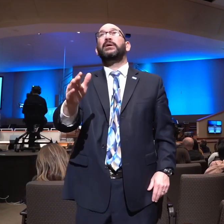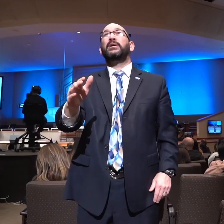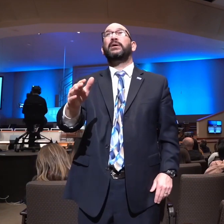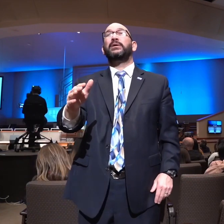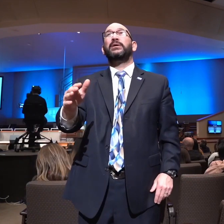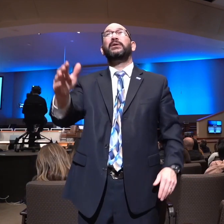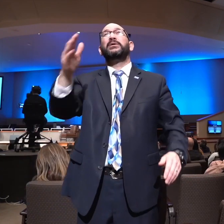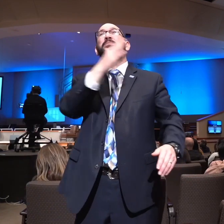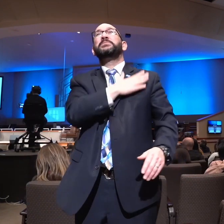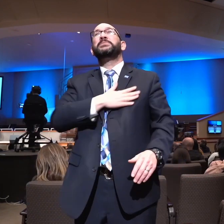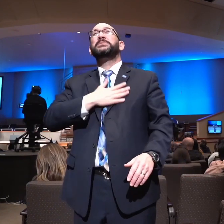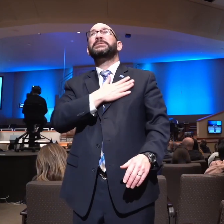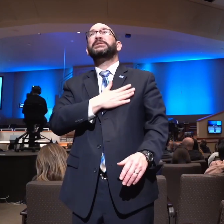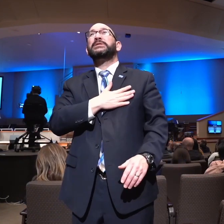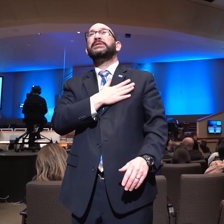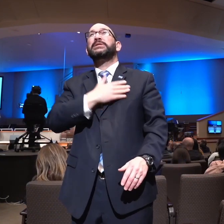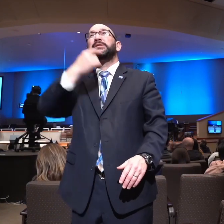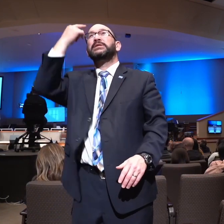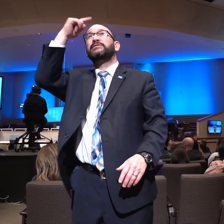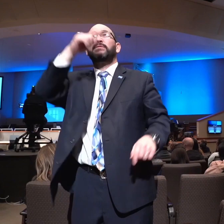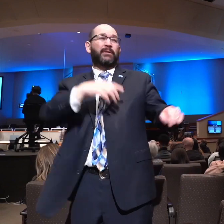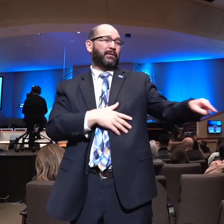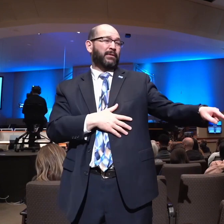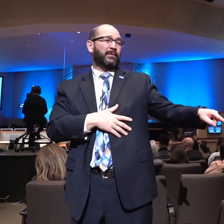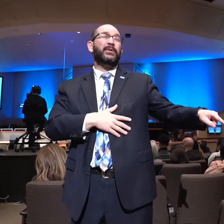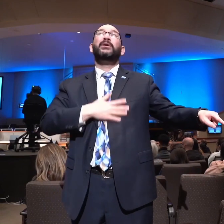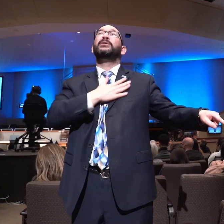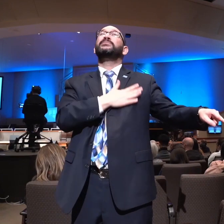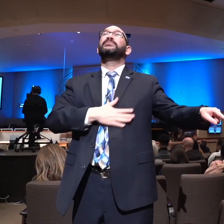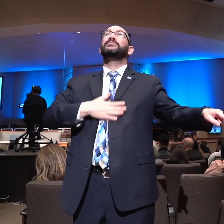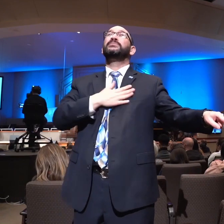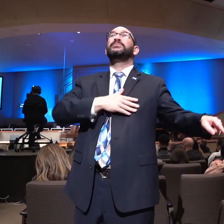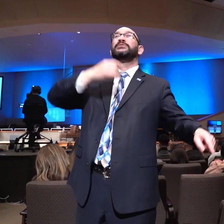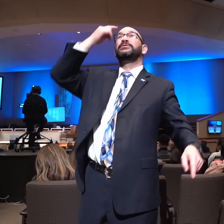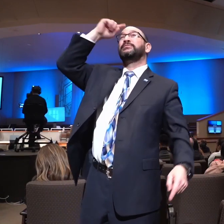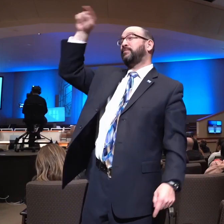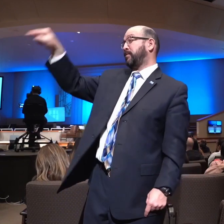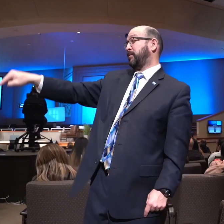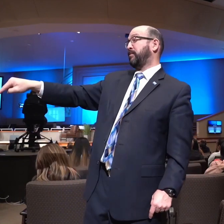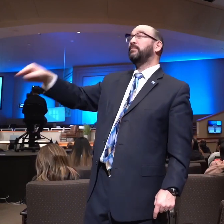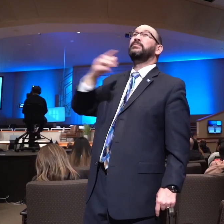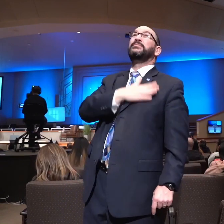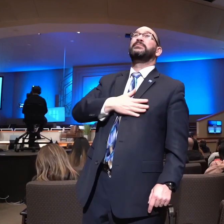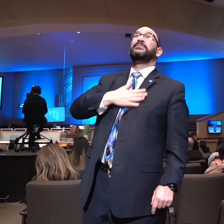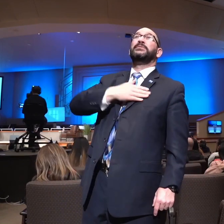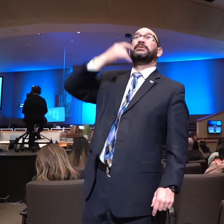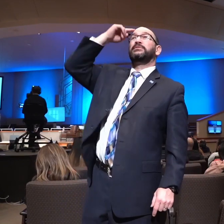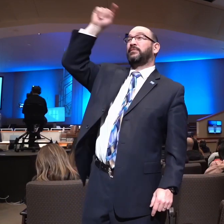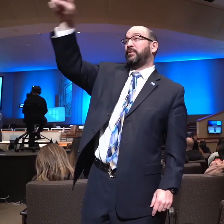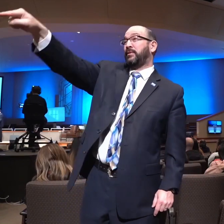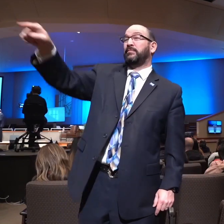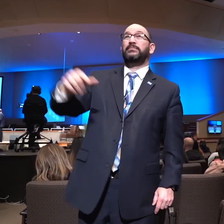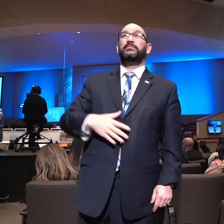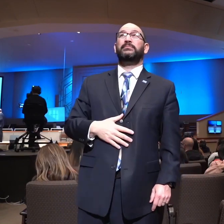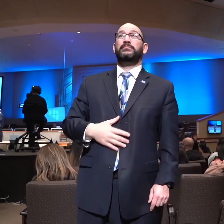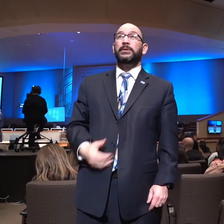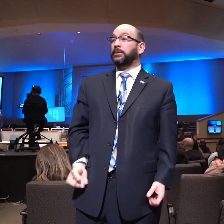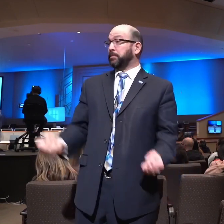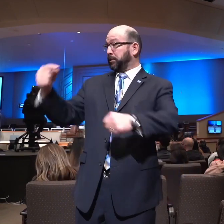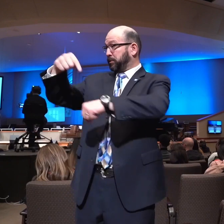else. And many times our prayer lists are for other people. Oftentimes people give me a prayer request. I stand in